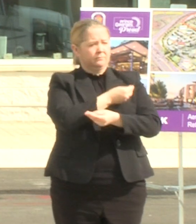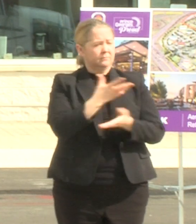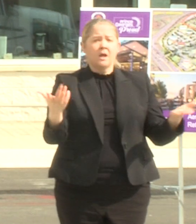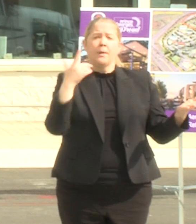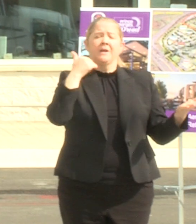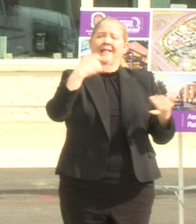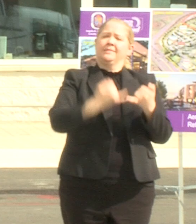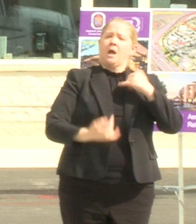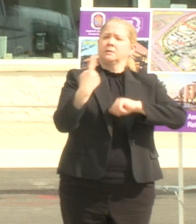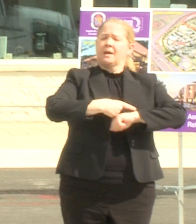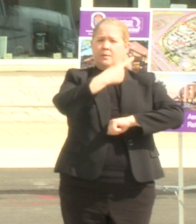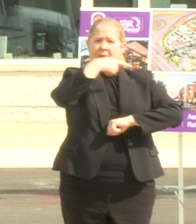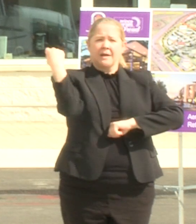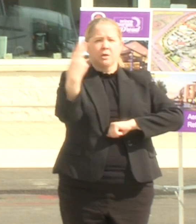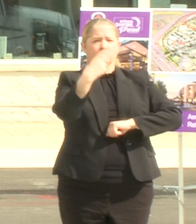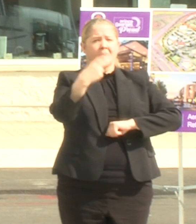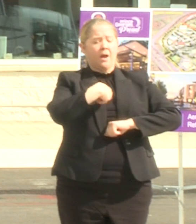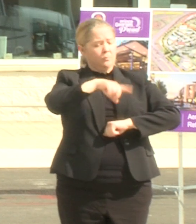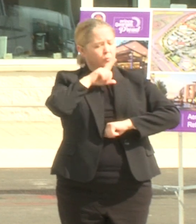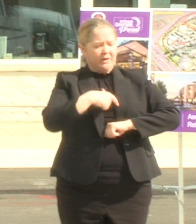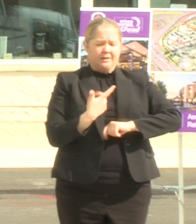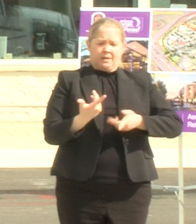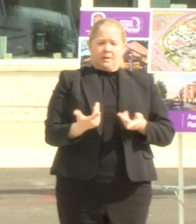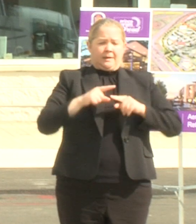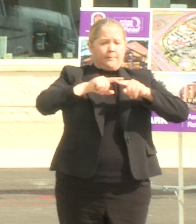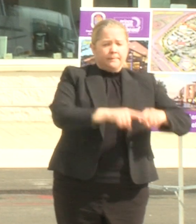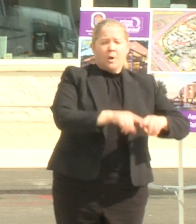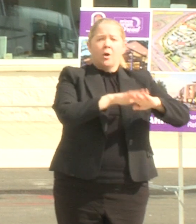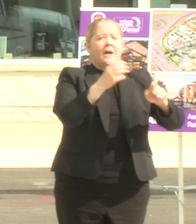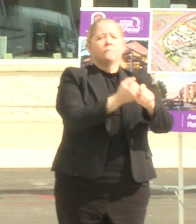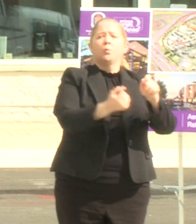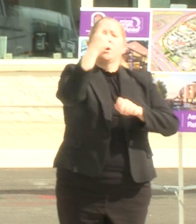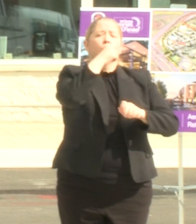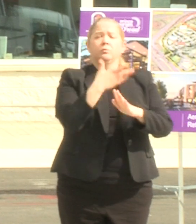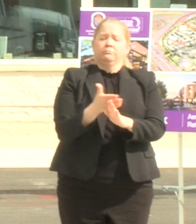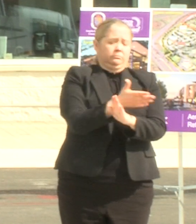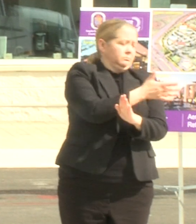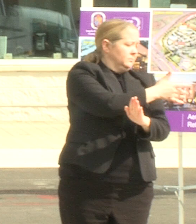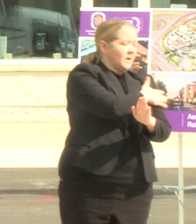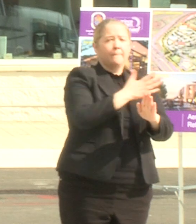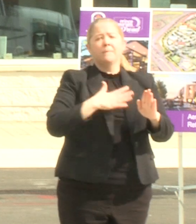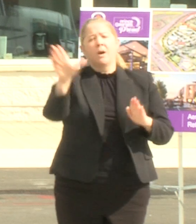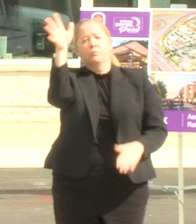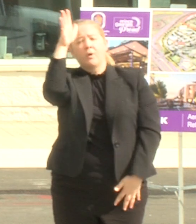i'm really standing on the shoulders of all those who have come before me uh my grandfather